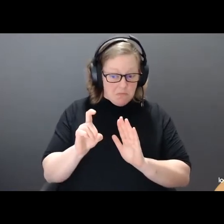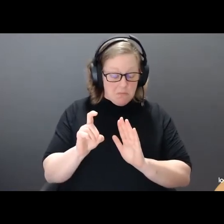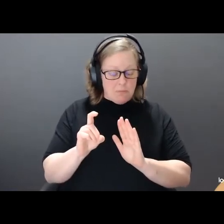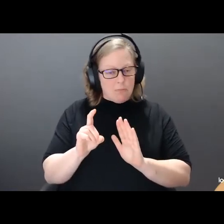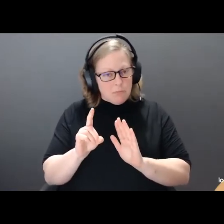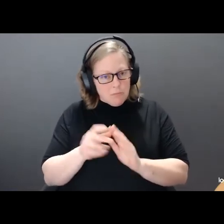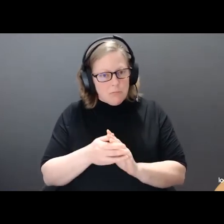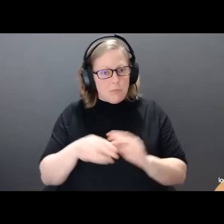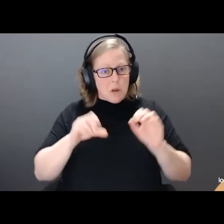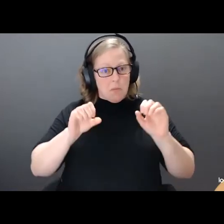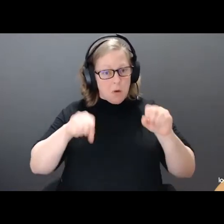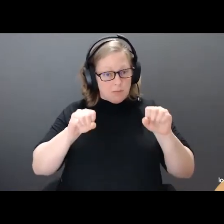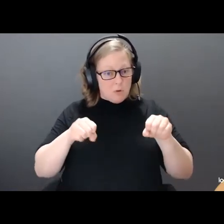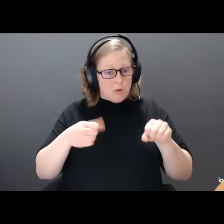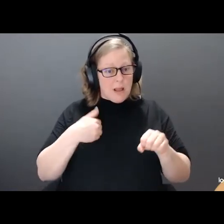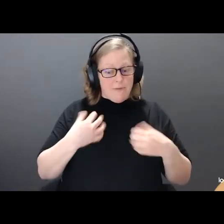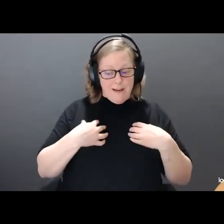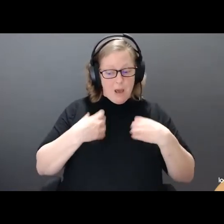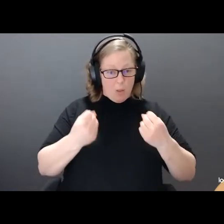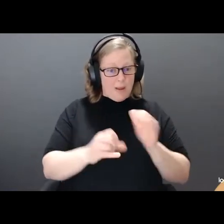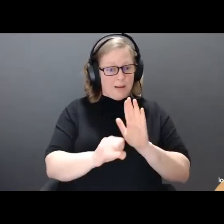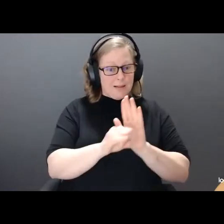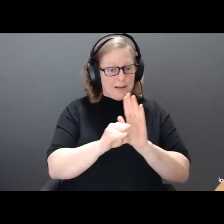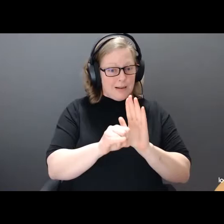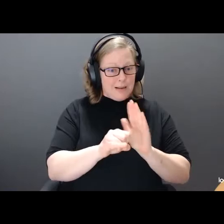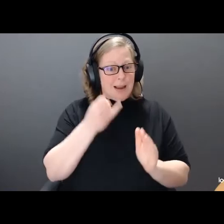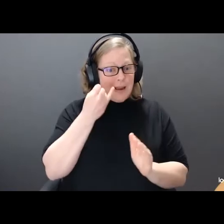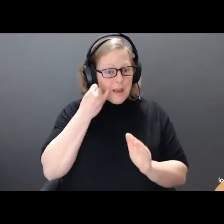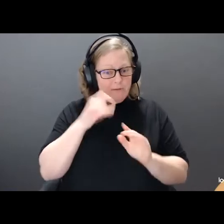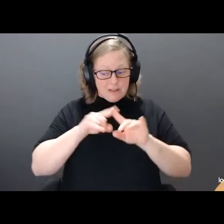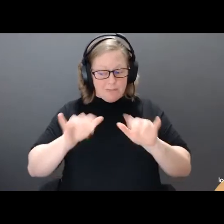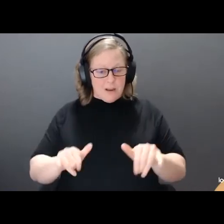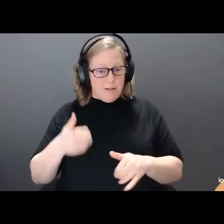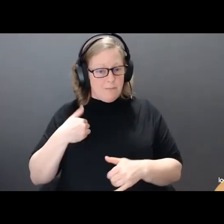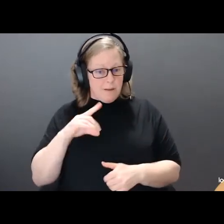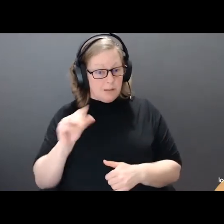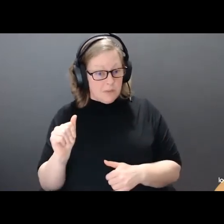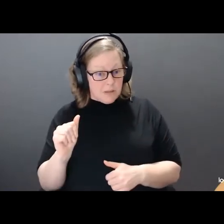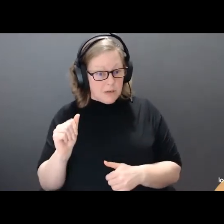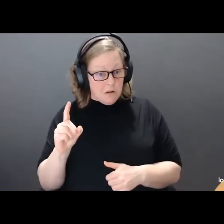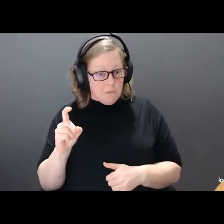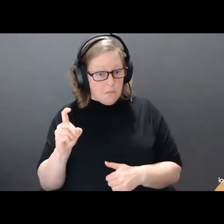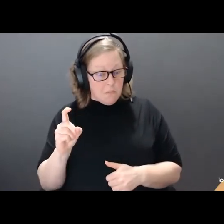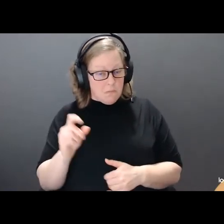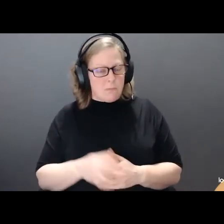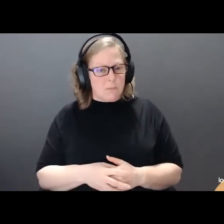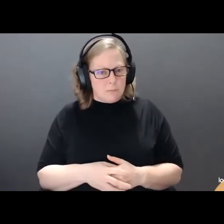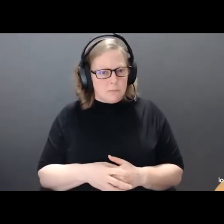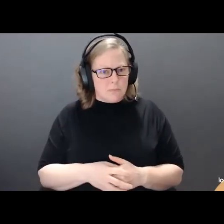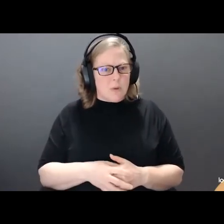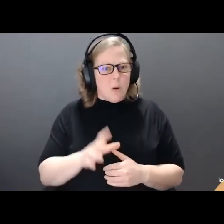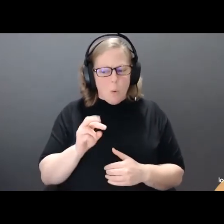identity as a woman with a disability? And what does it mean to have disability pride?